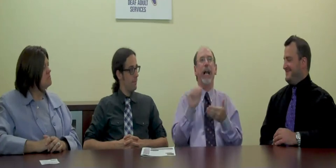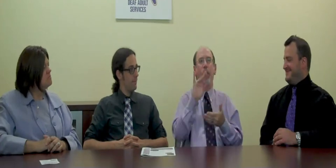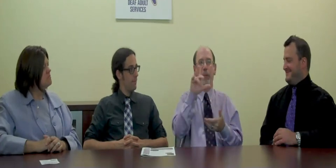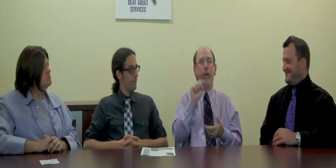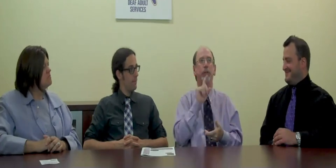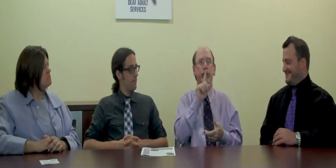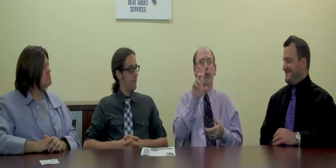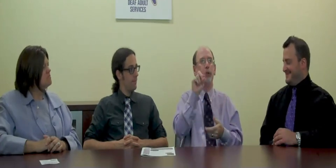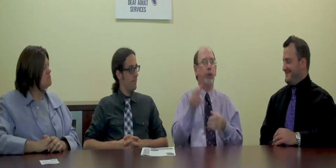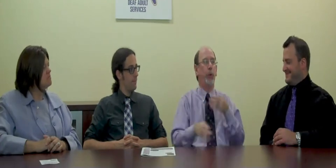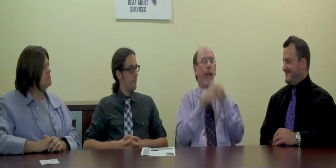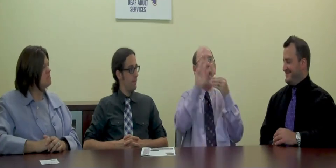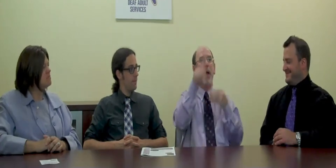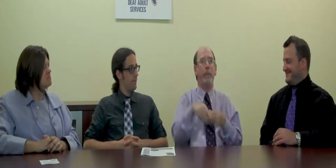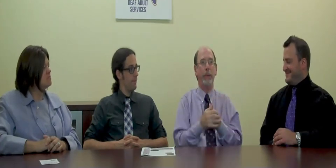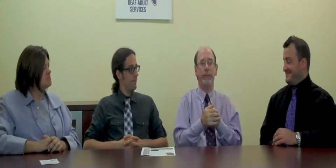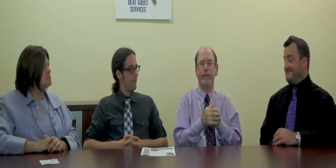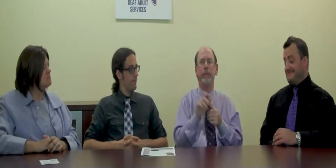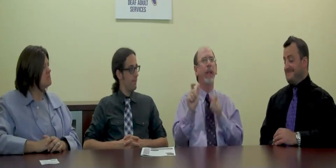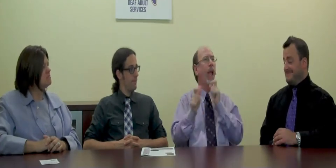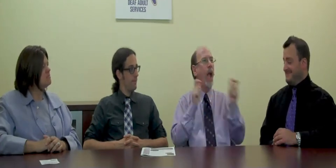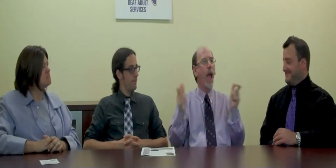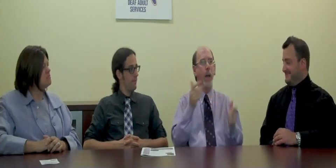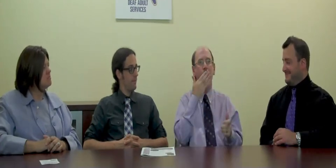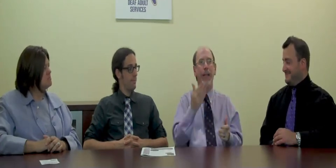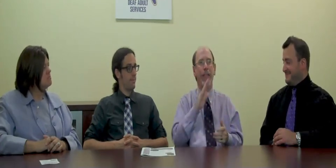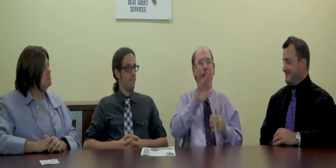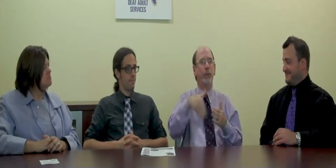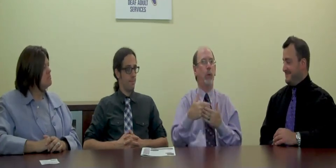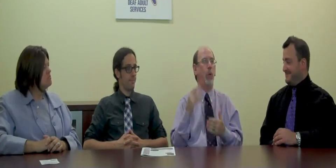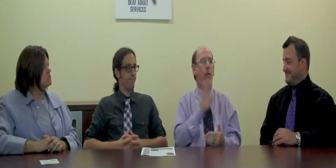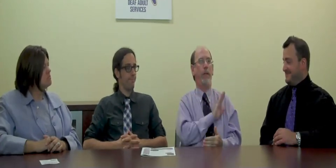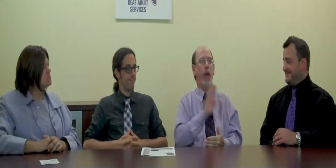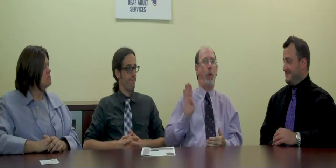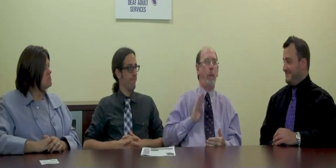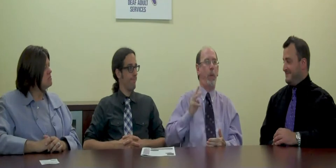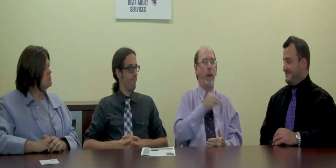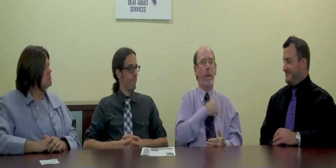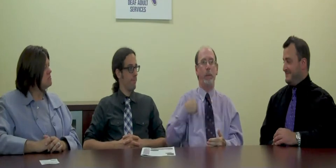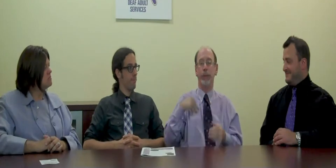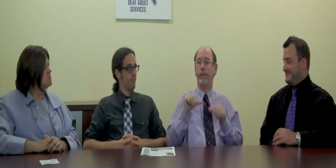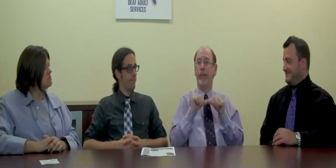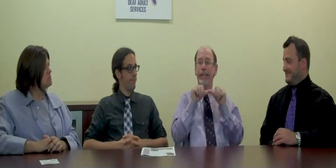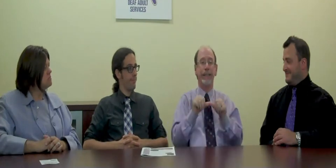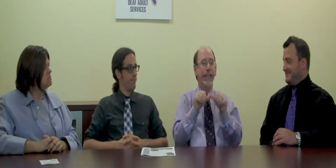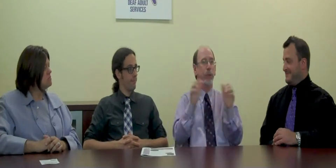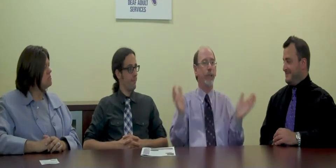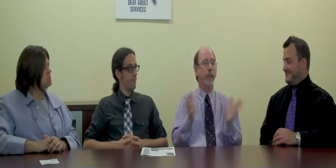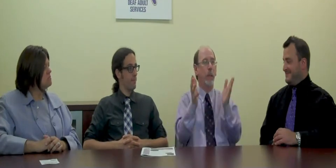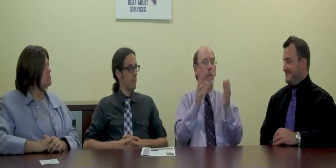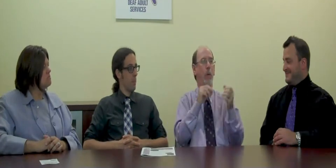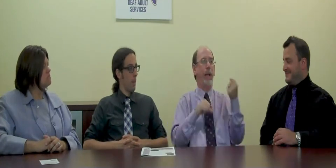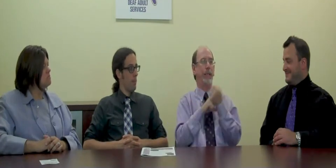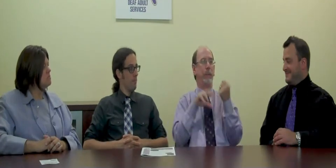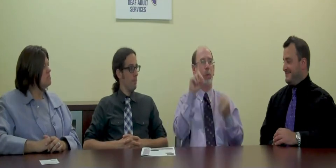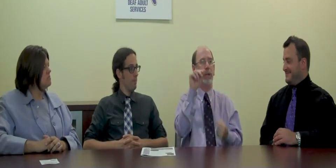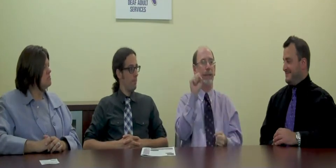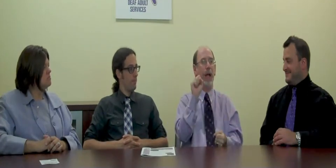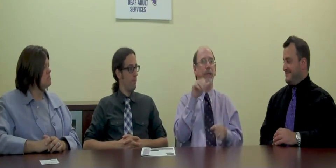Change in dollar bills sure do add up. A big thank you to our board members for continuing to promote and